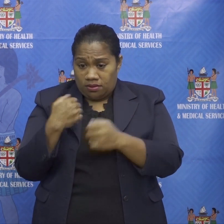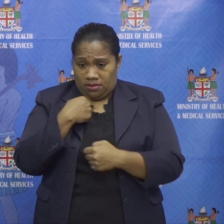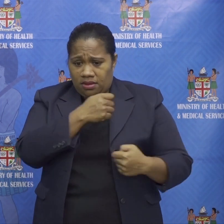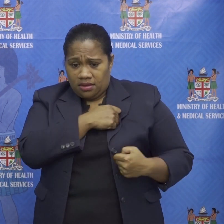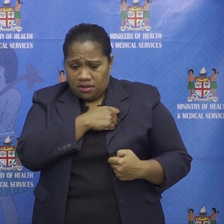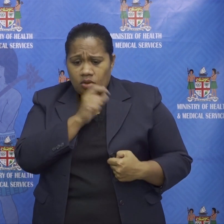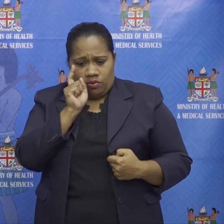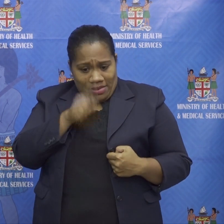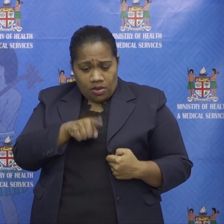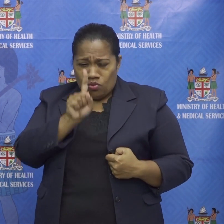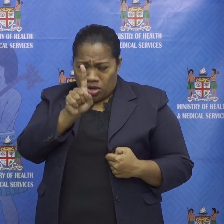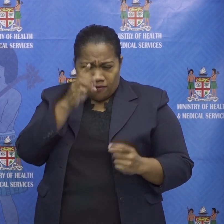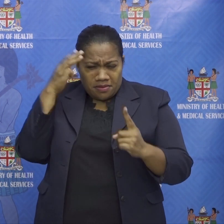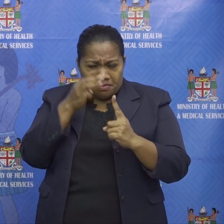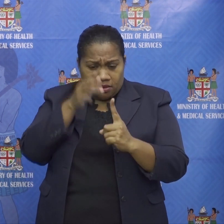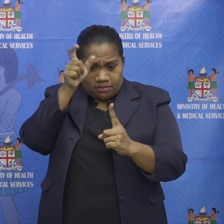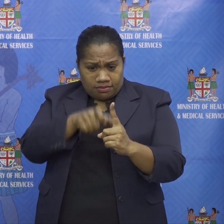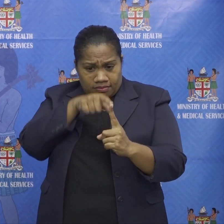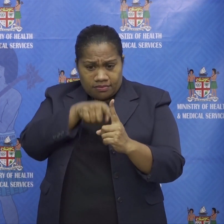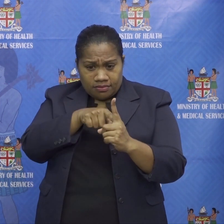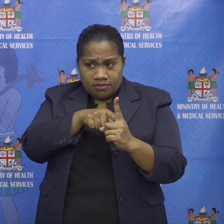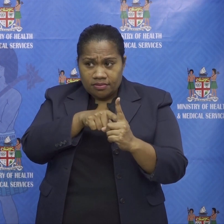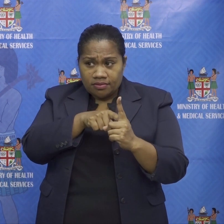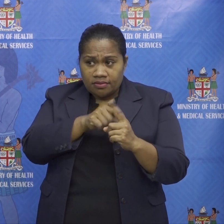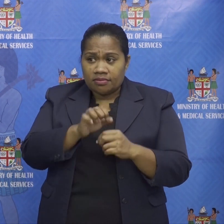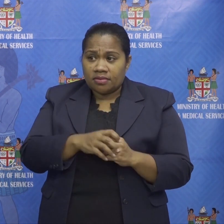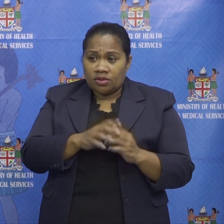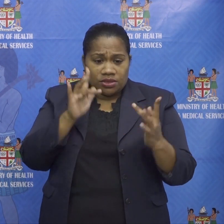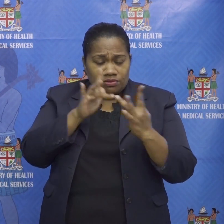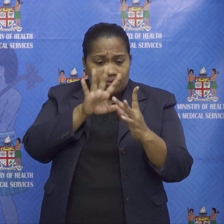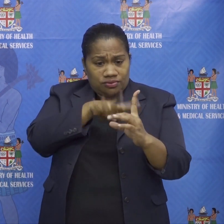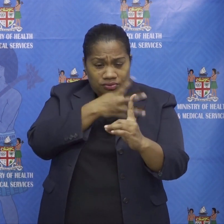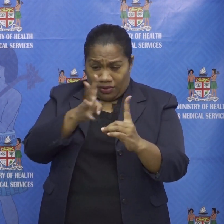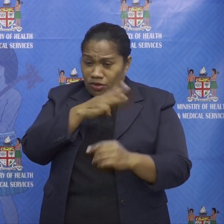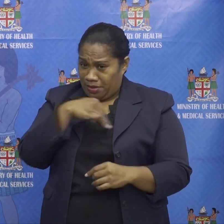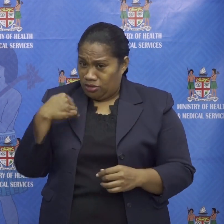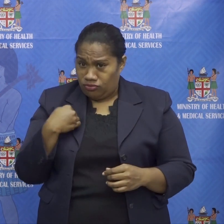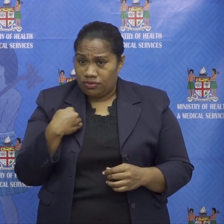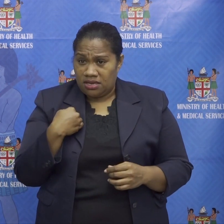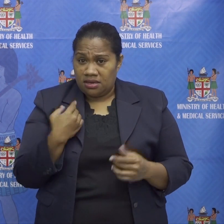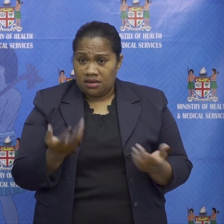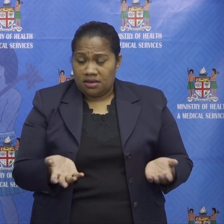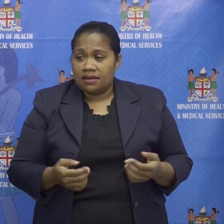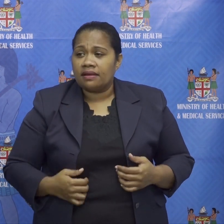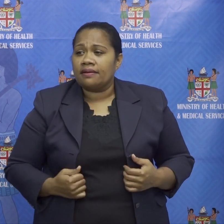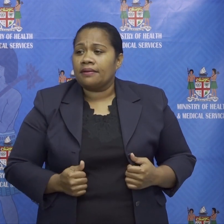uh people that was um contact traced by the ministry okay from